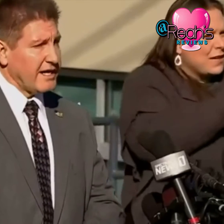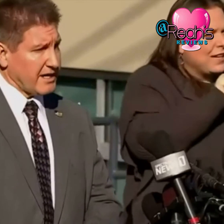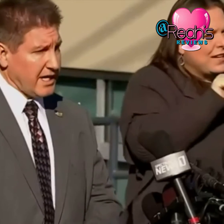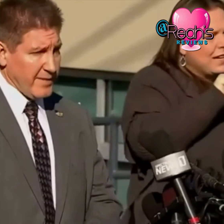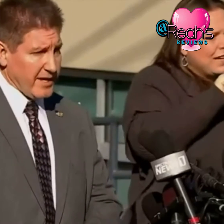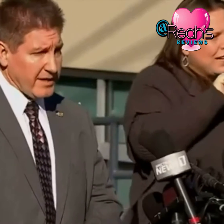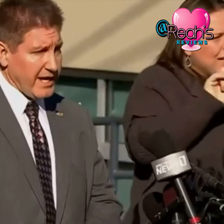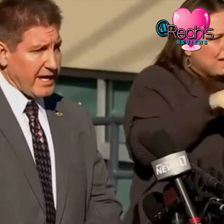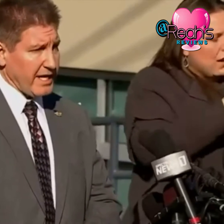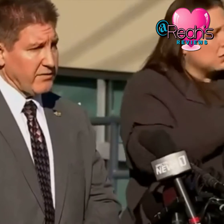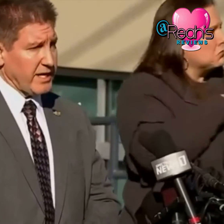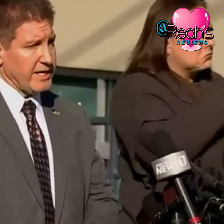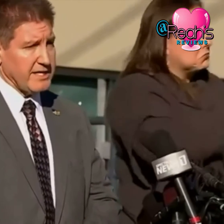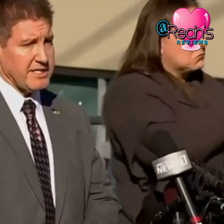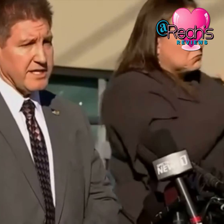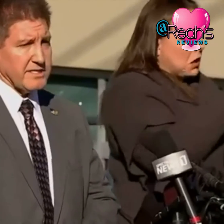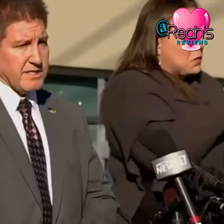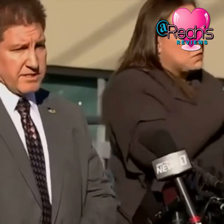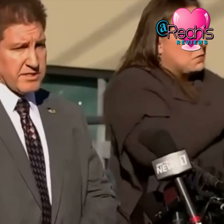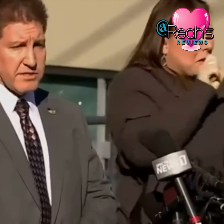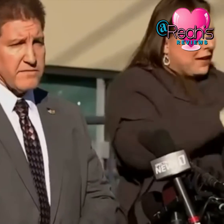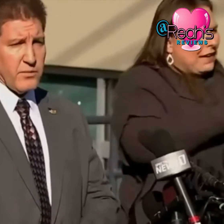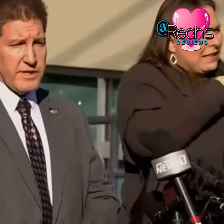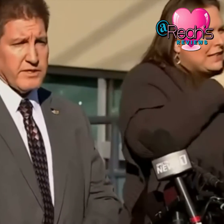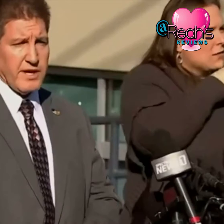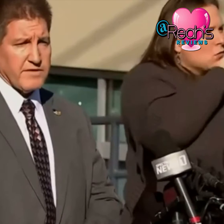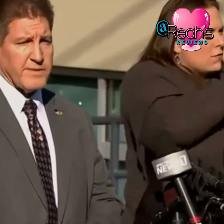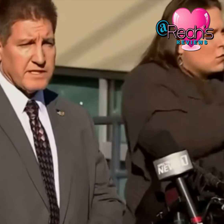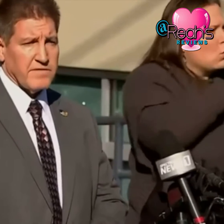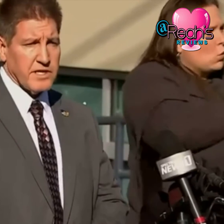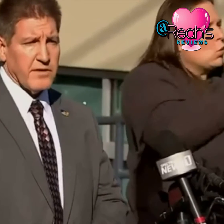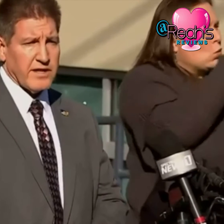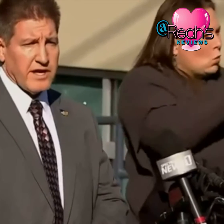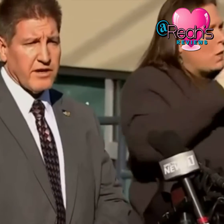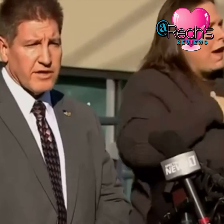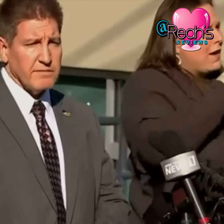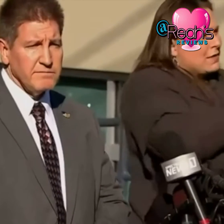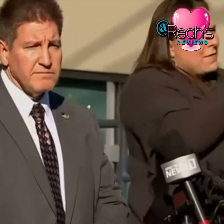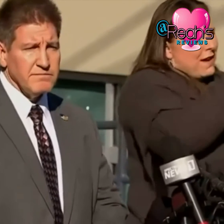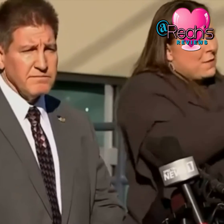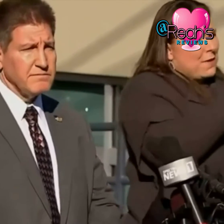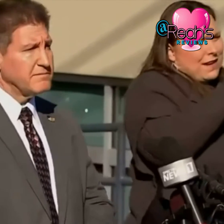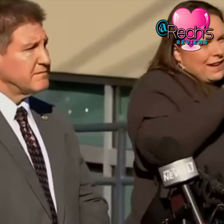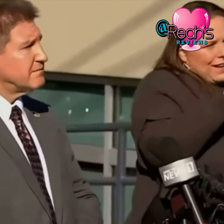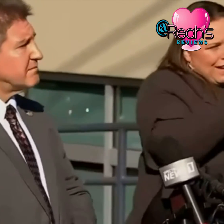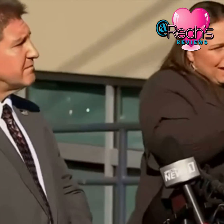i cannot comment on that i what i can't say is it's just confirmed we do have some activity going on that area